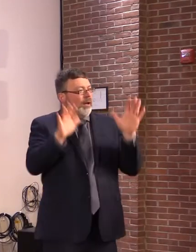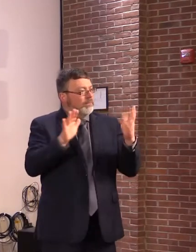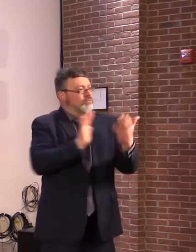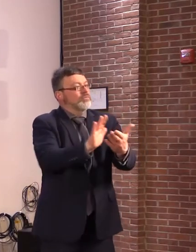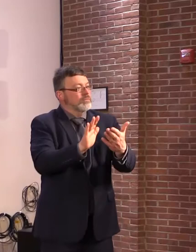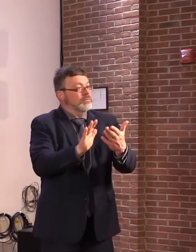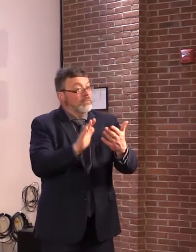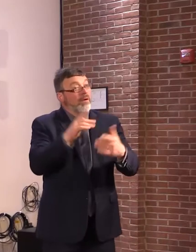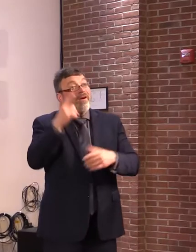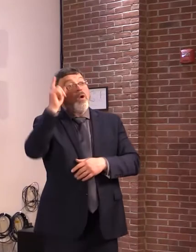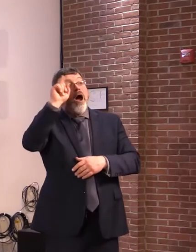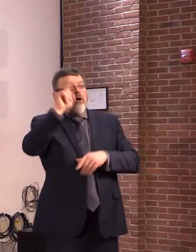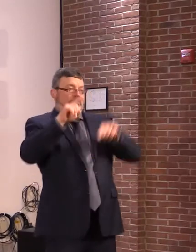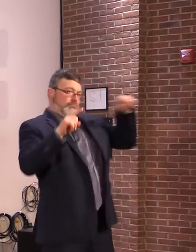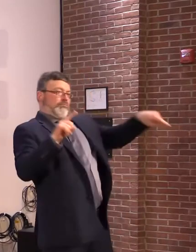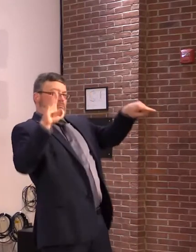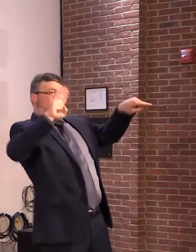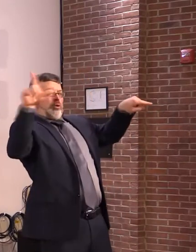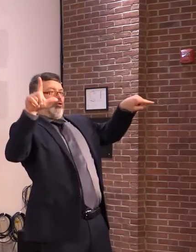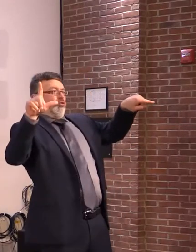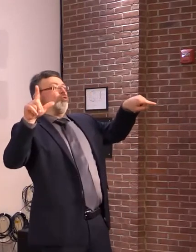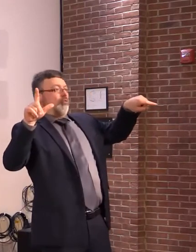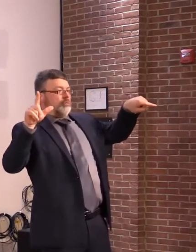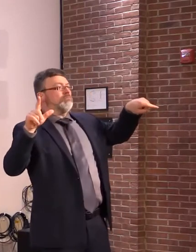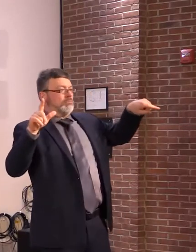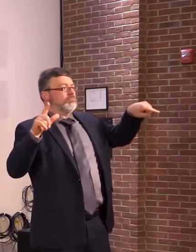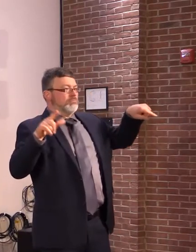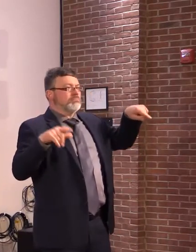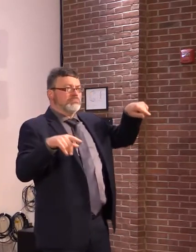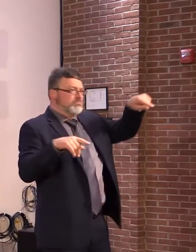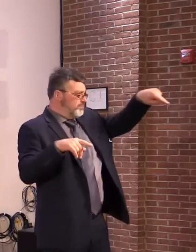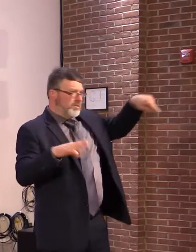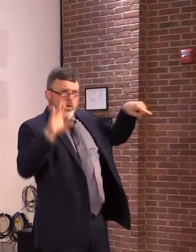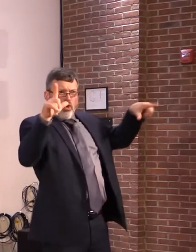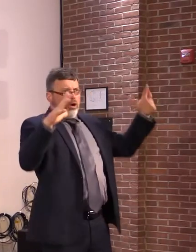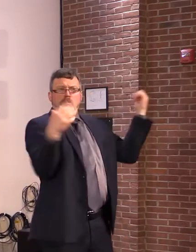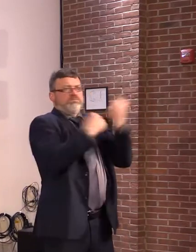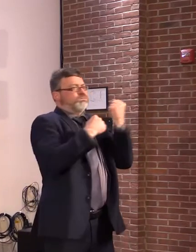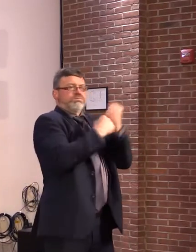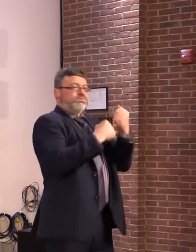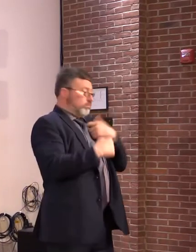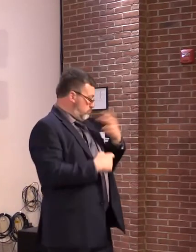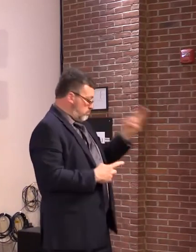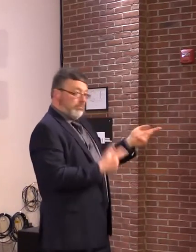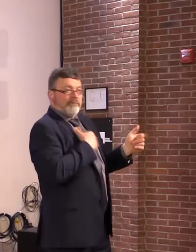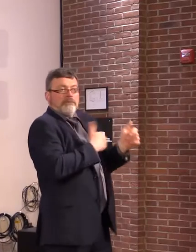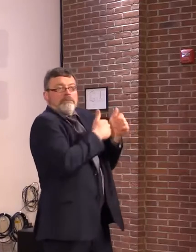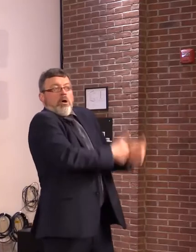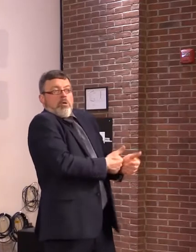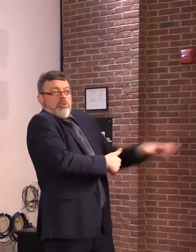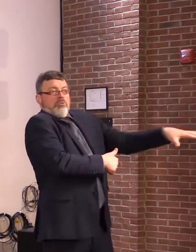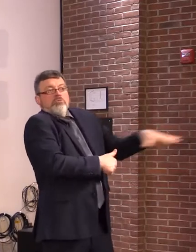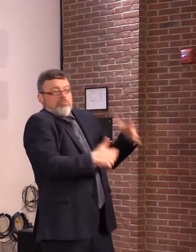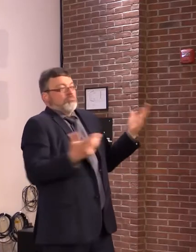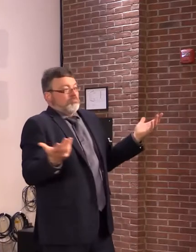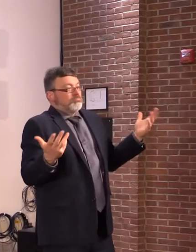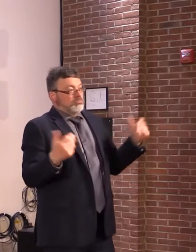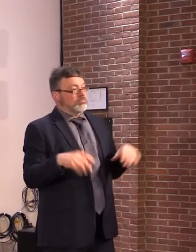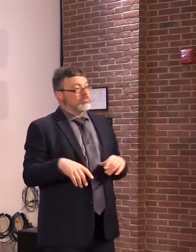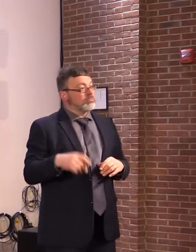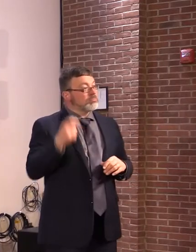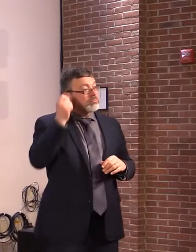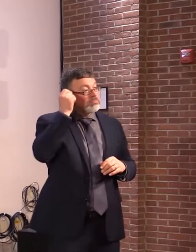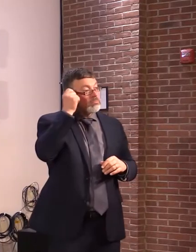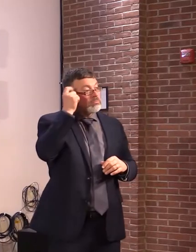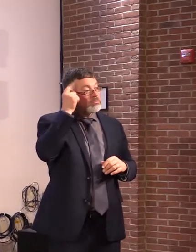would go back to them for a vote before being imposed, right? So they got another, they get a vote on that. They get